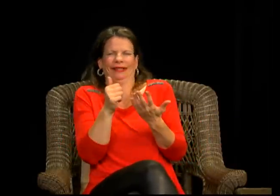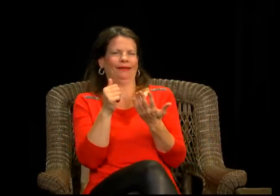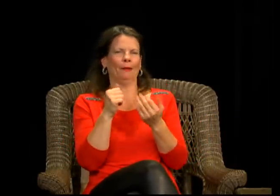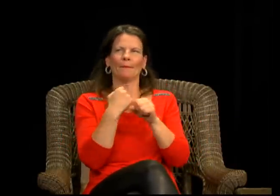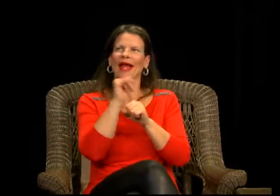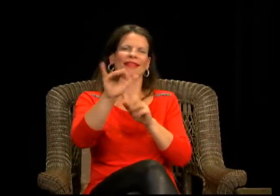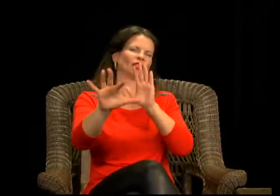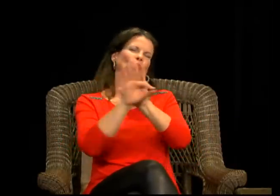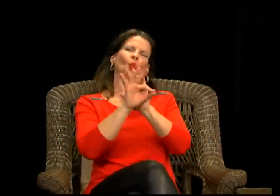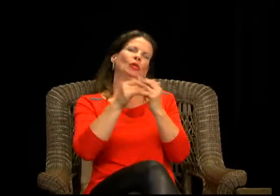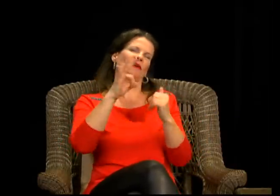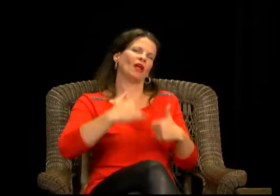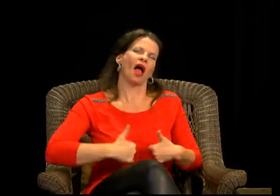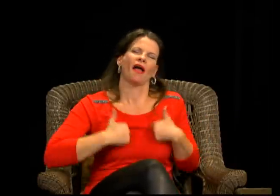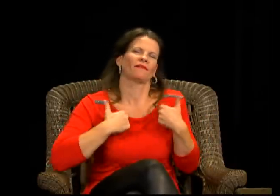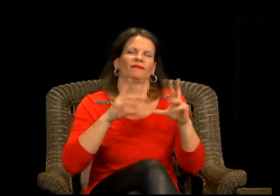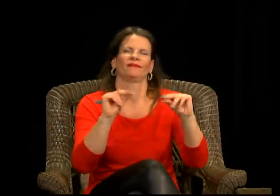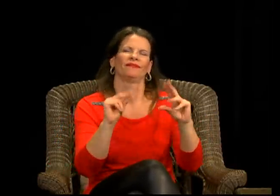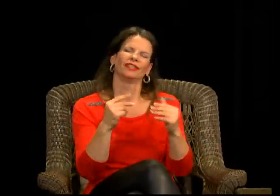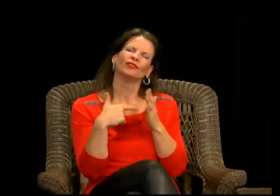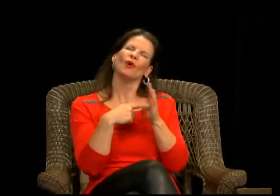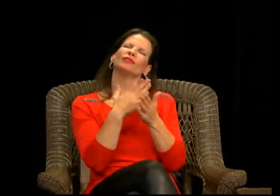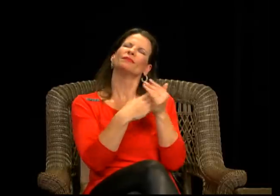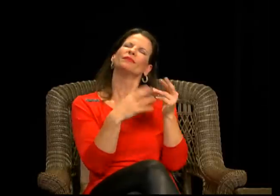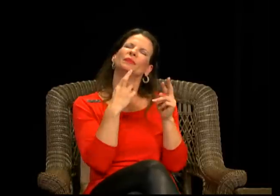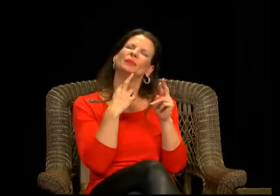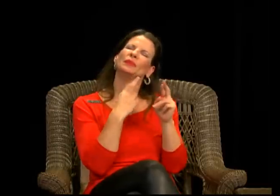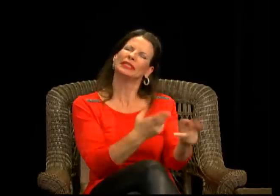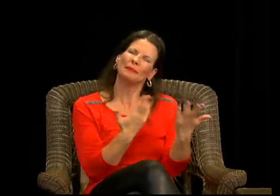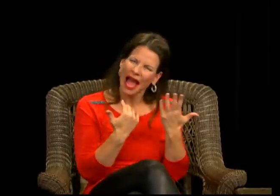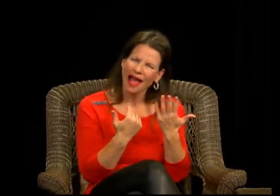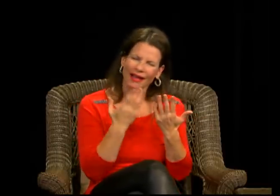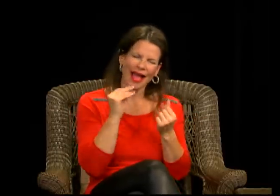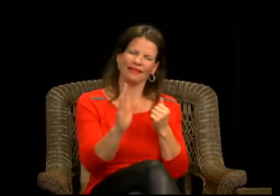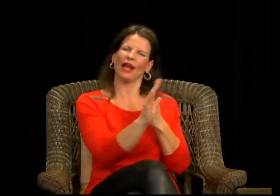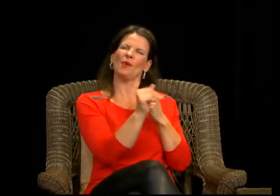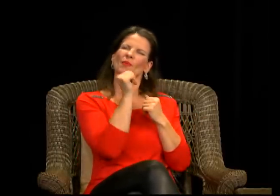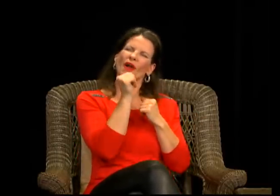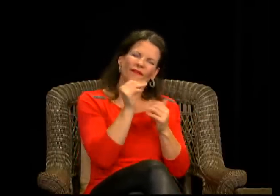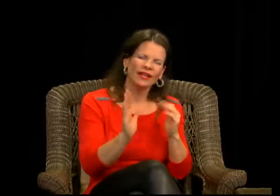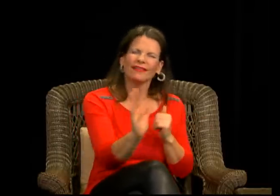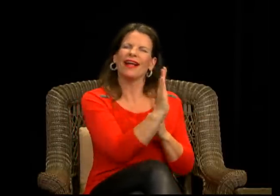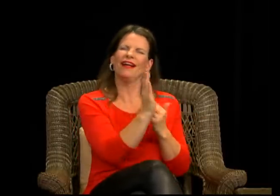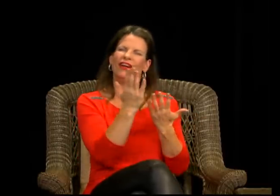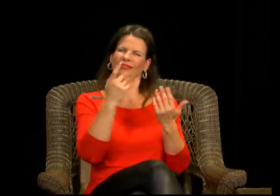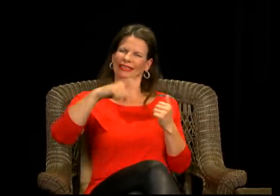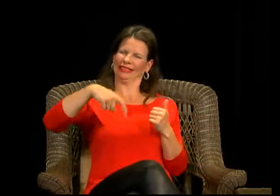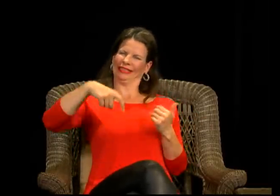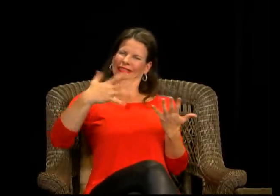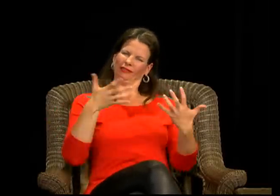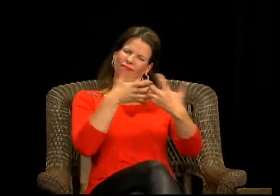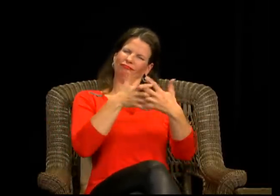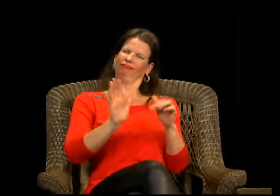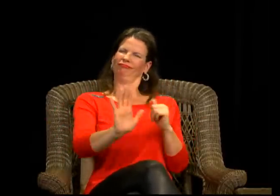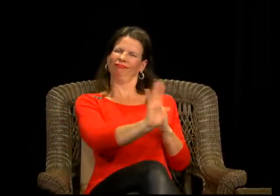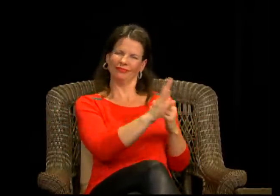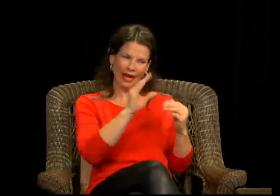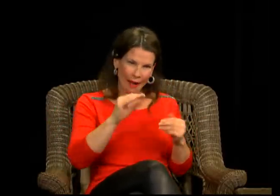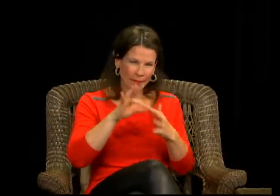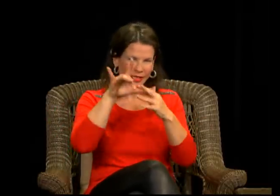of attention. So especially for children, I mean, it's so important that children are left alone. mean, they're innocent. They don't